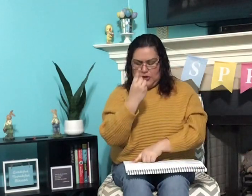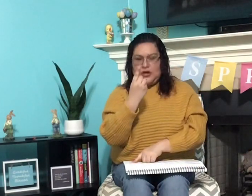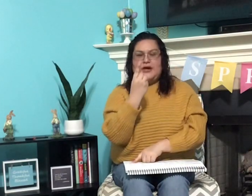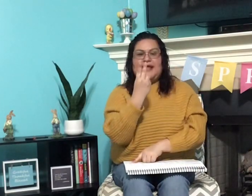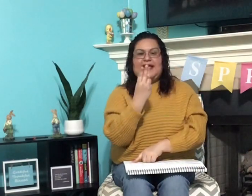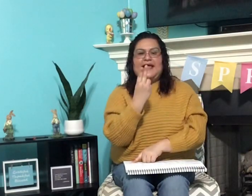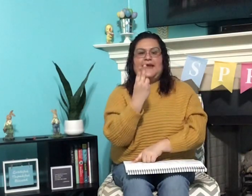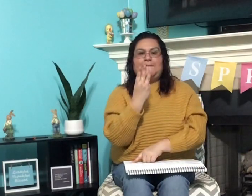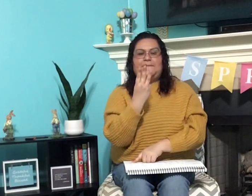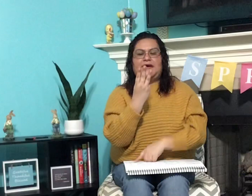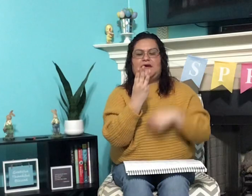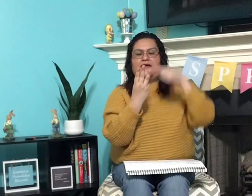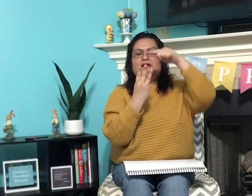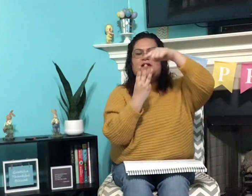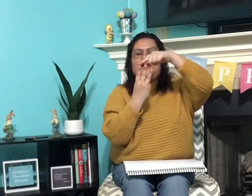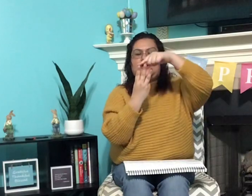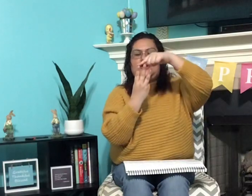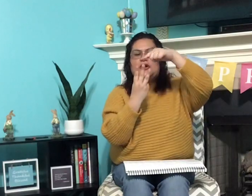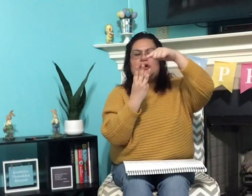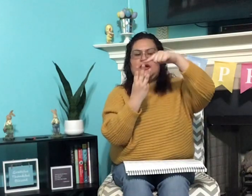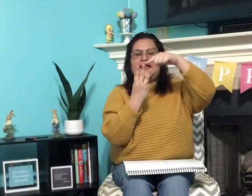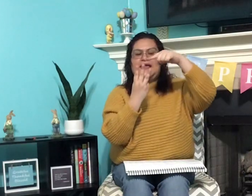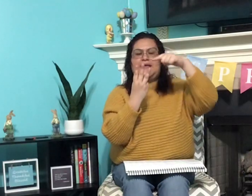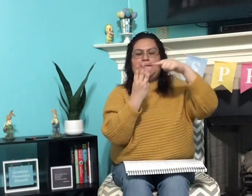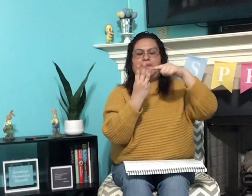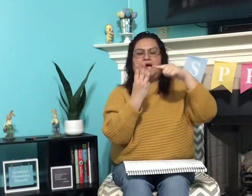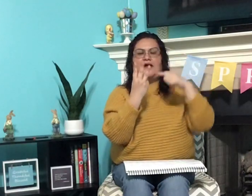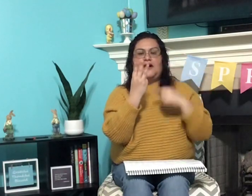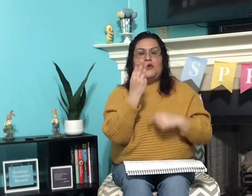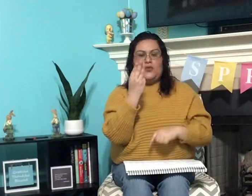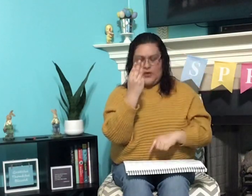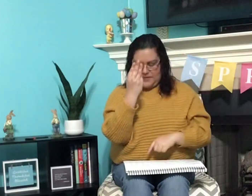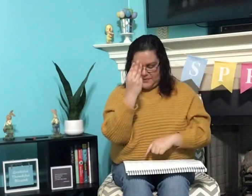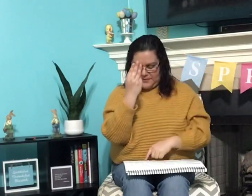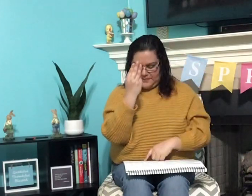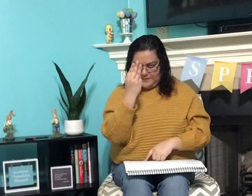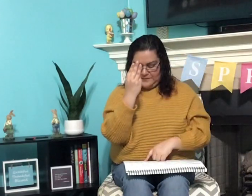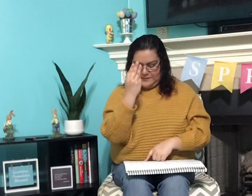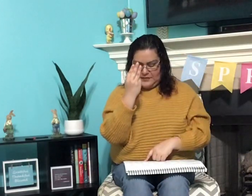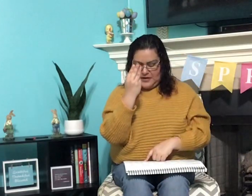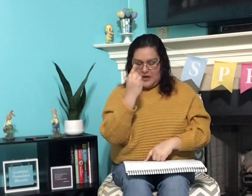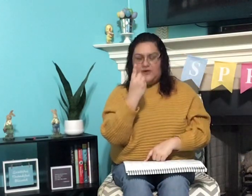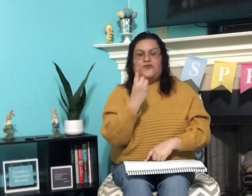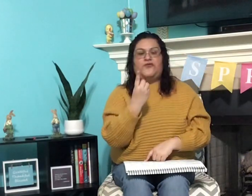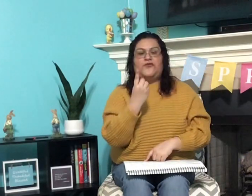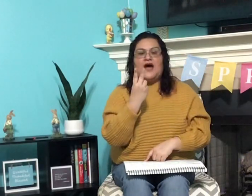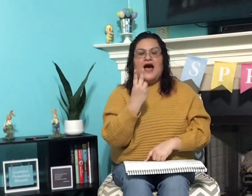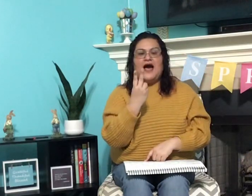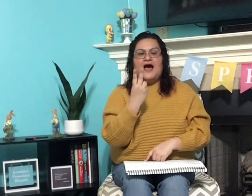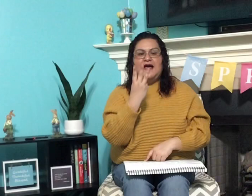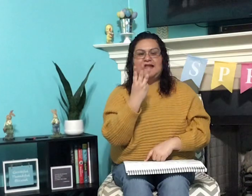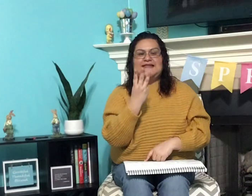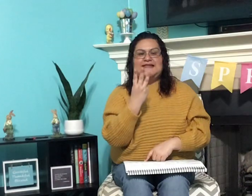R, eh, p, r, eh, p, rip. F, ah, n,